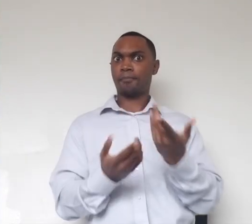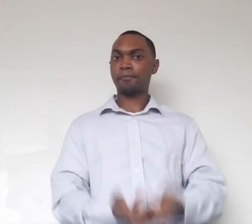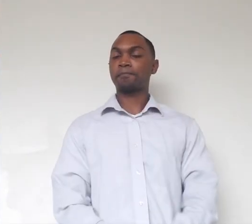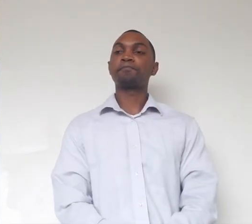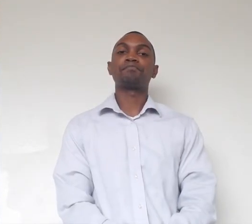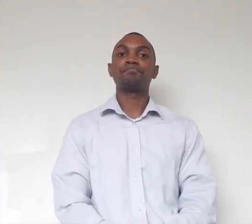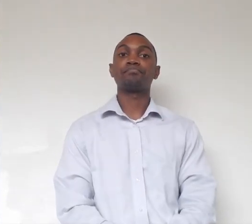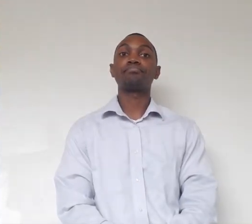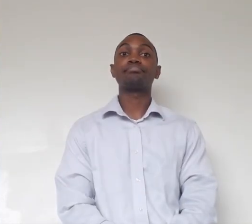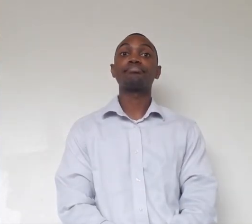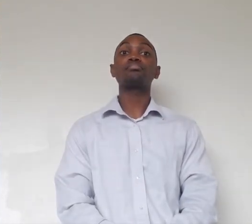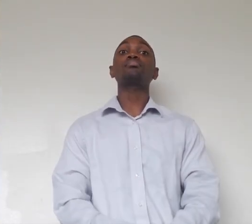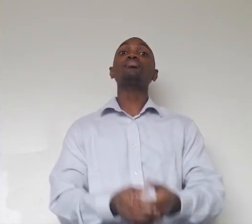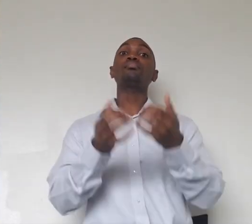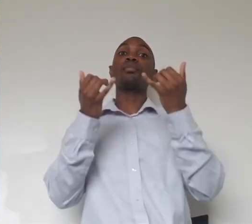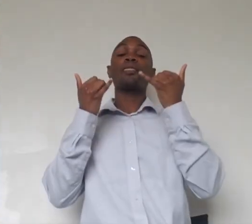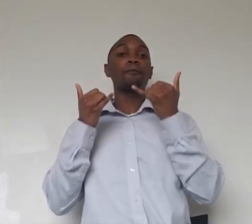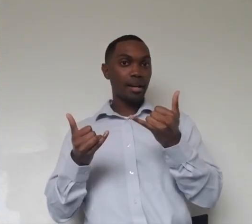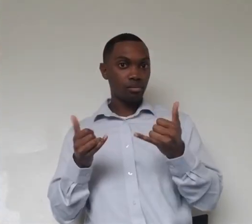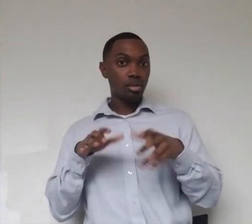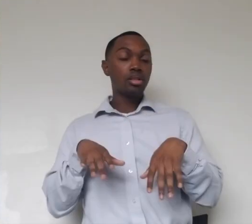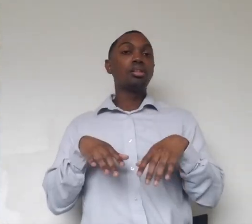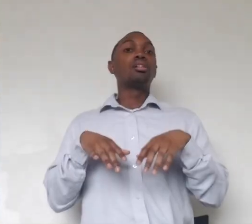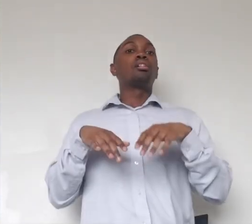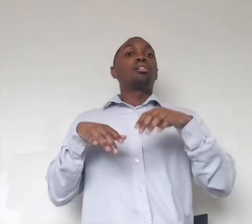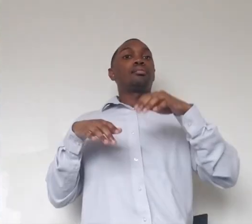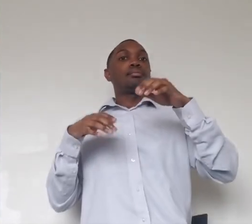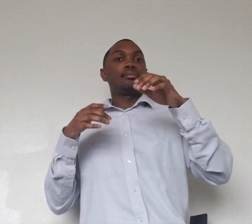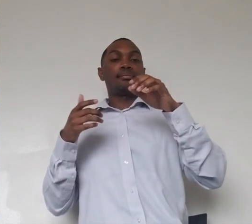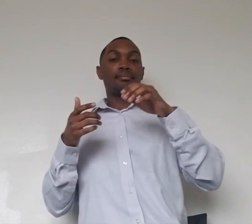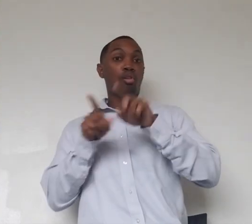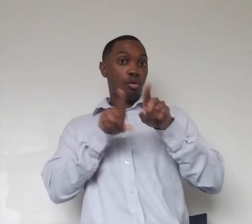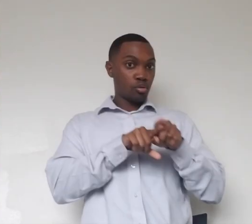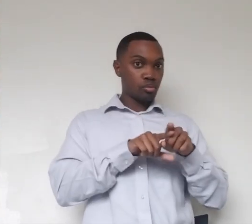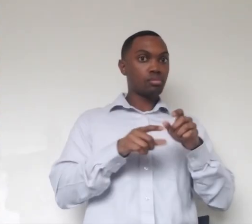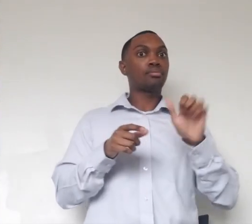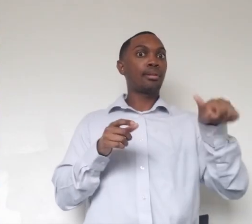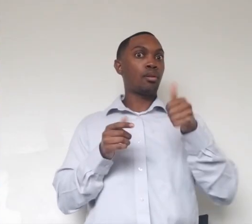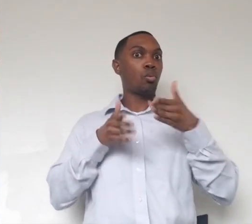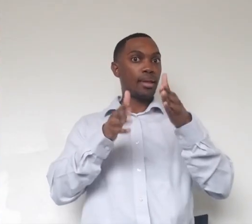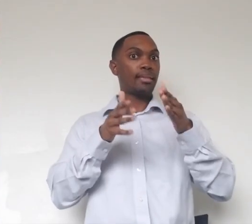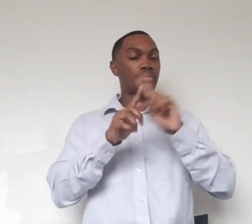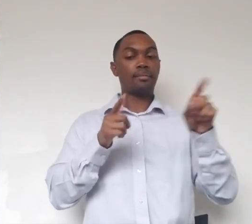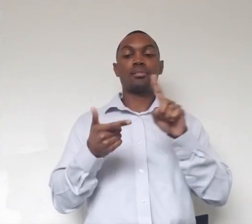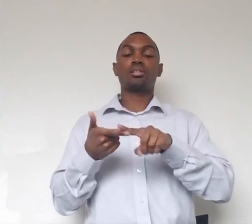Aside from lions being the only social cats, they are one species of cat that exhibits sexual